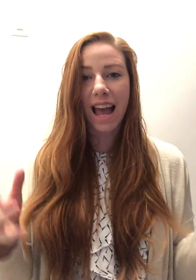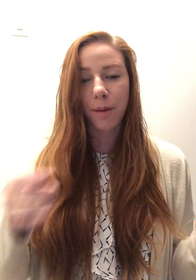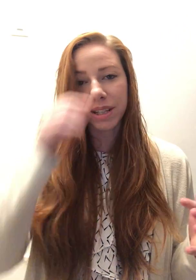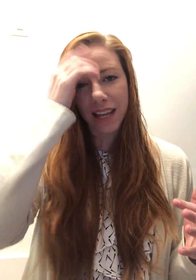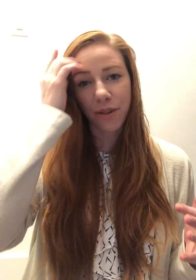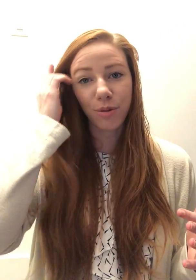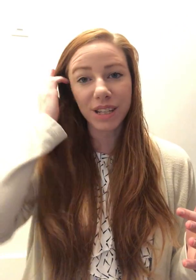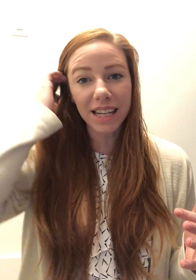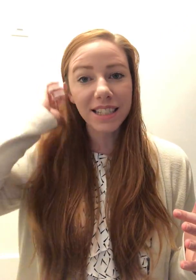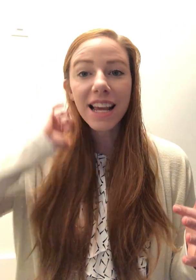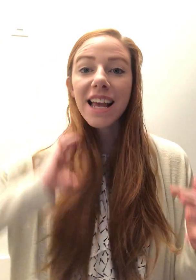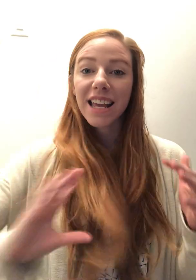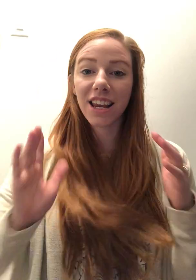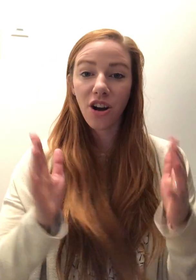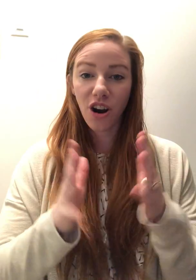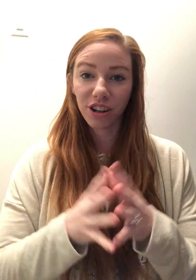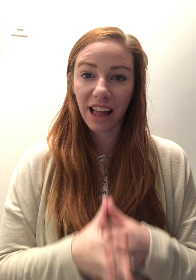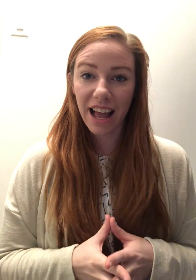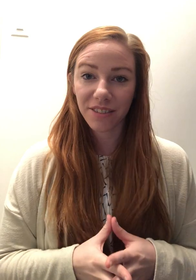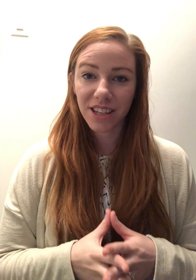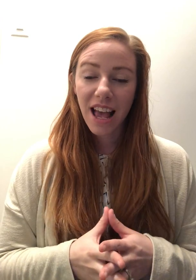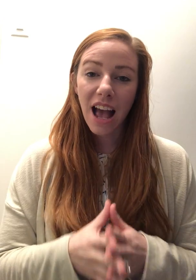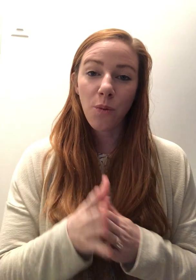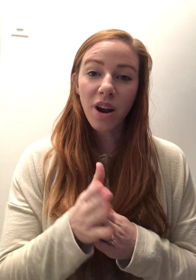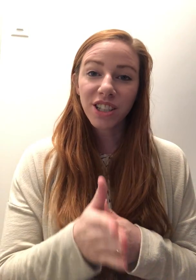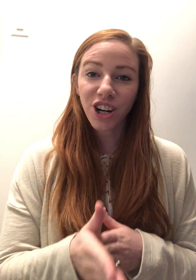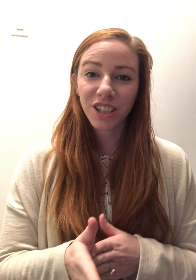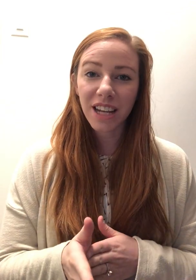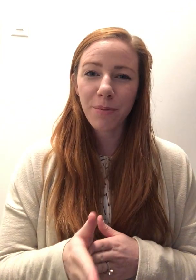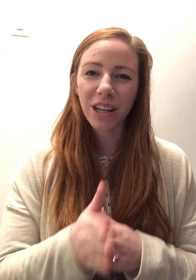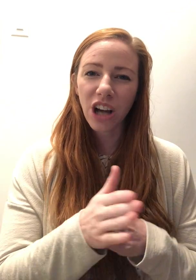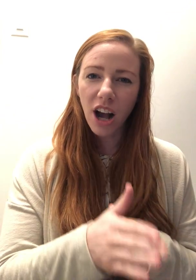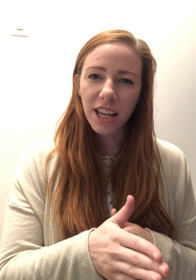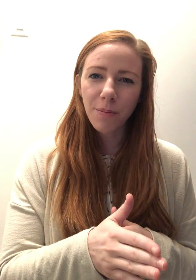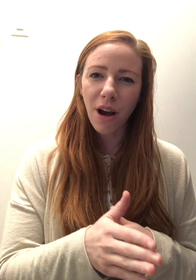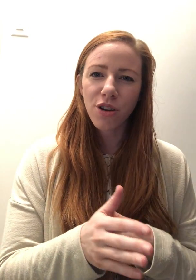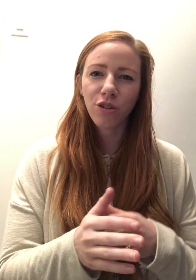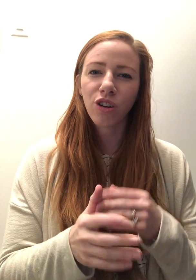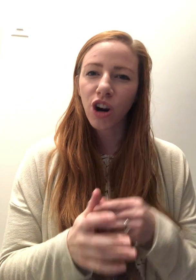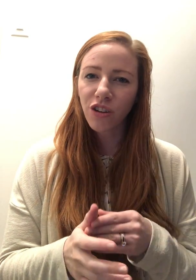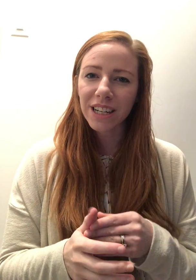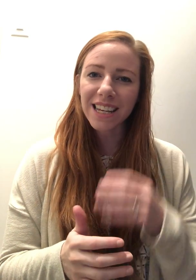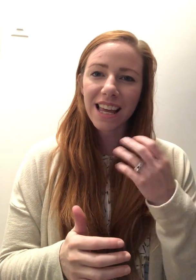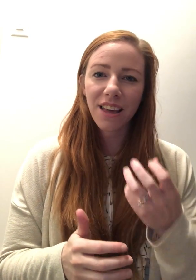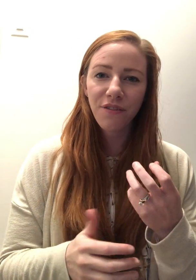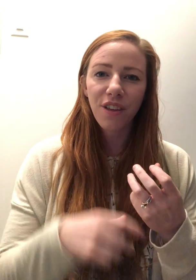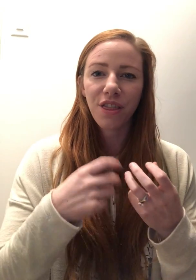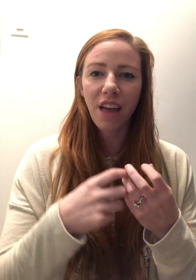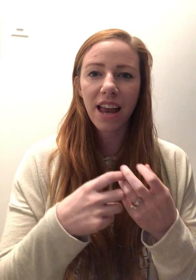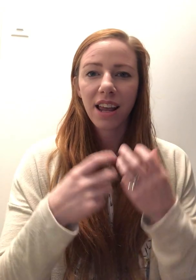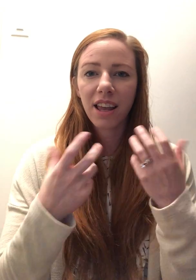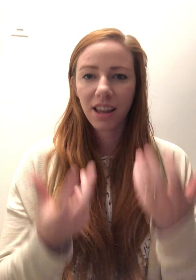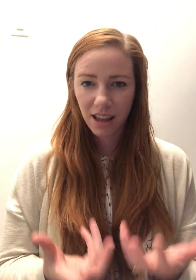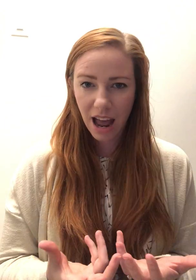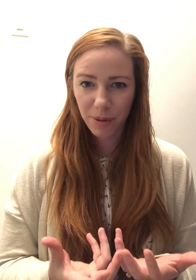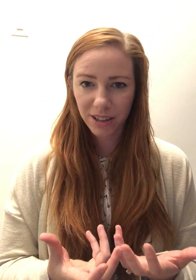habits and routines in our lives. I want to start today by talking about your current if-then habits.